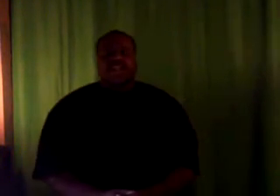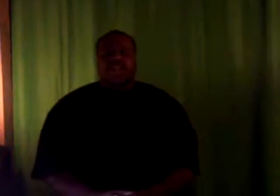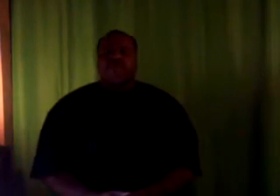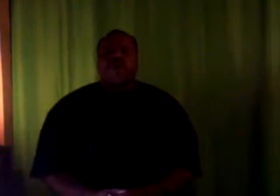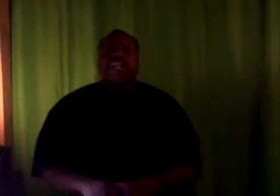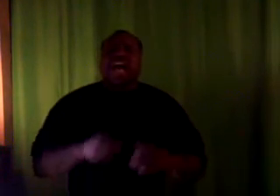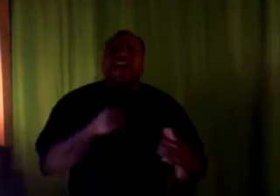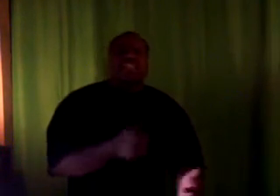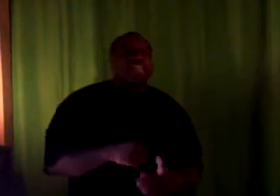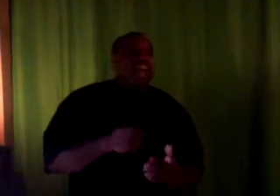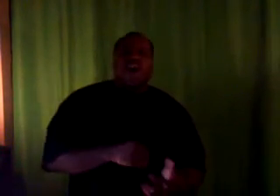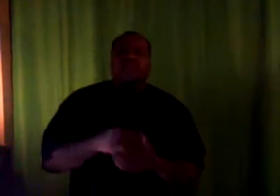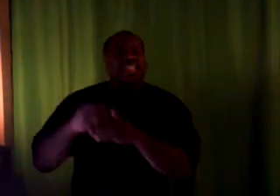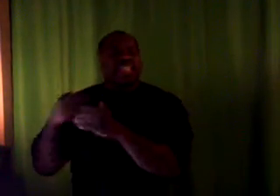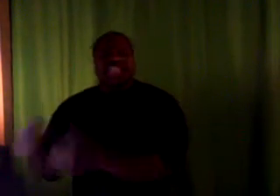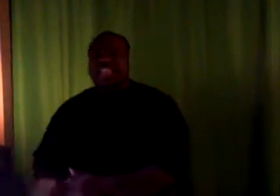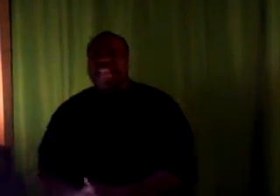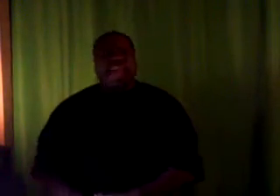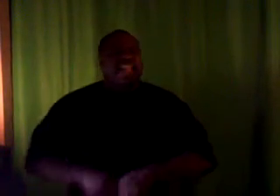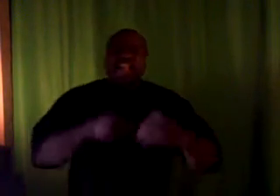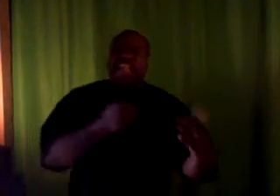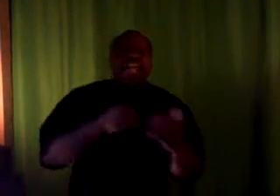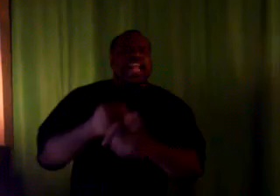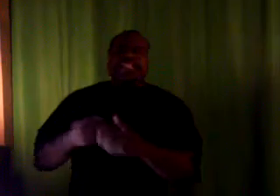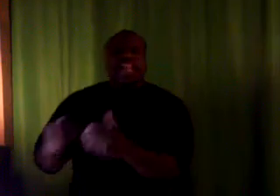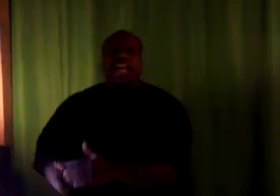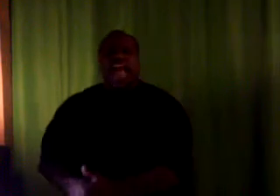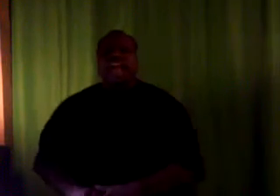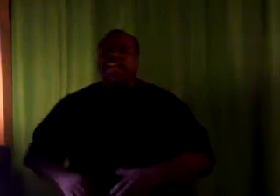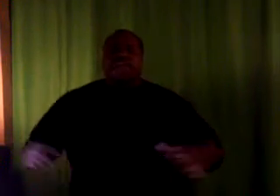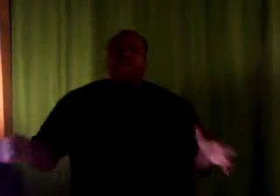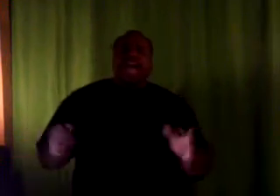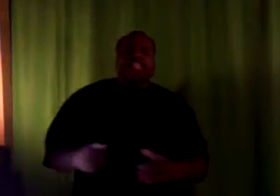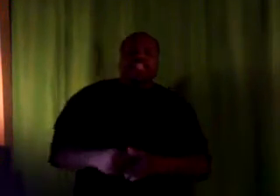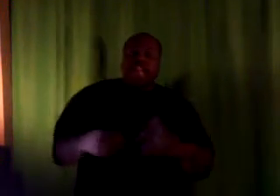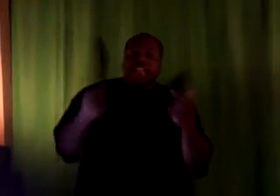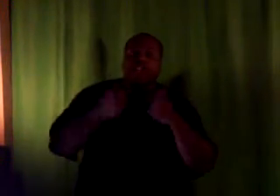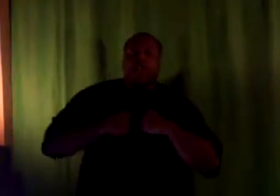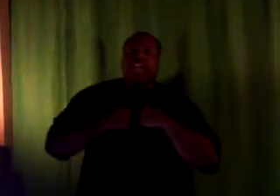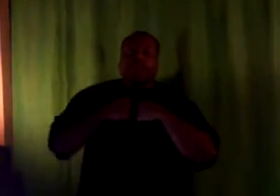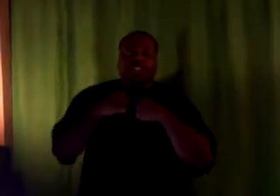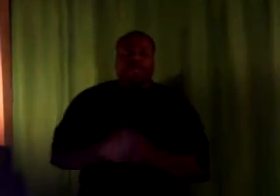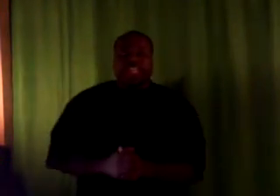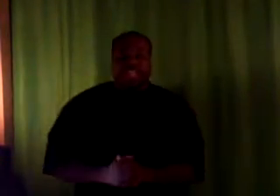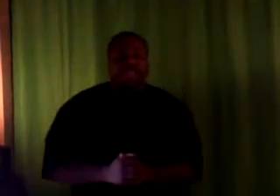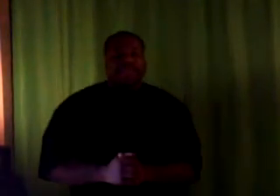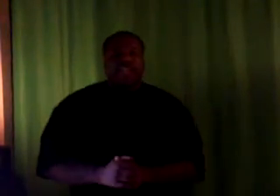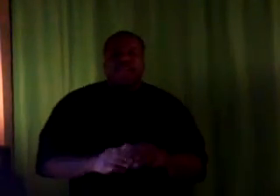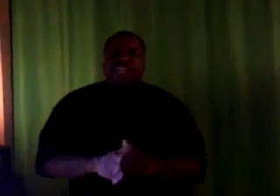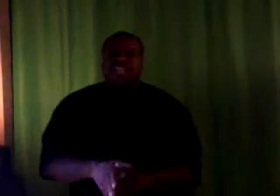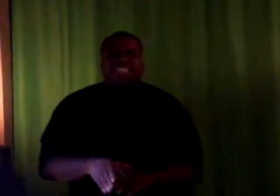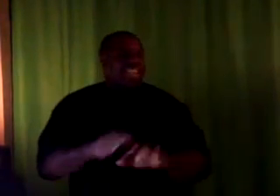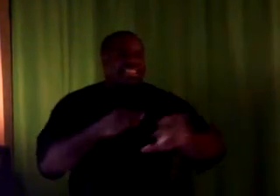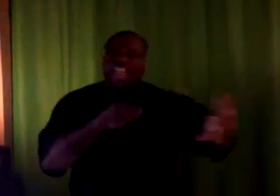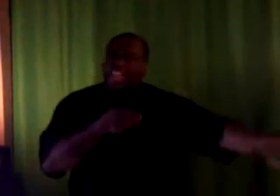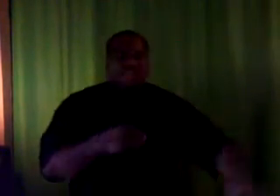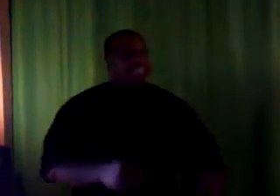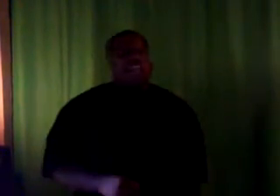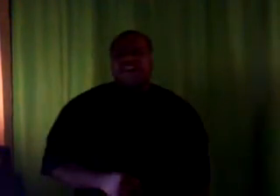We want to call each other hoes and this and that, nigga this, nigga that. You got to change your way of speaking, because that's ignorant talk.